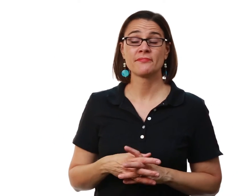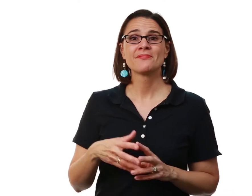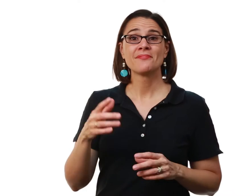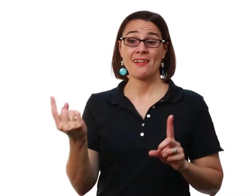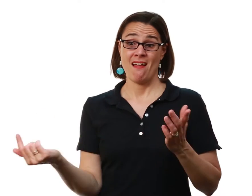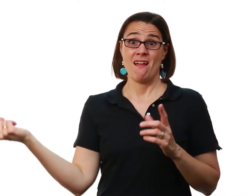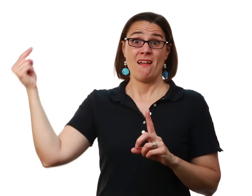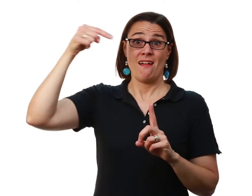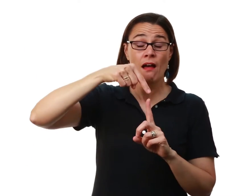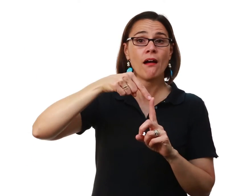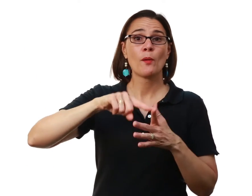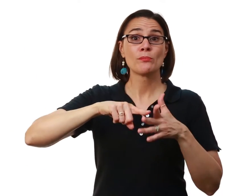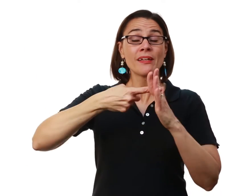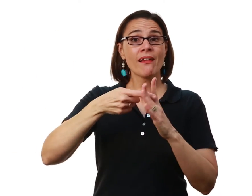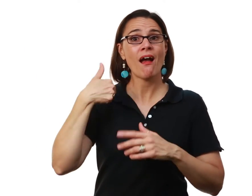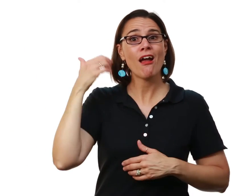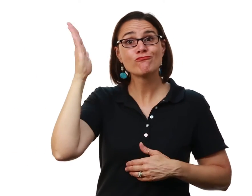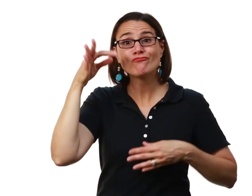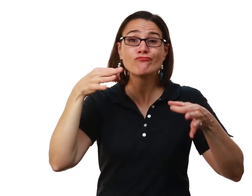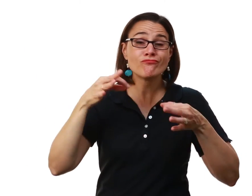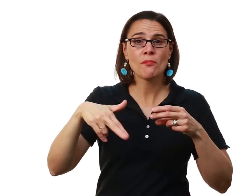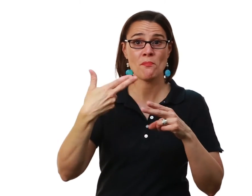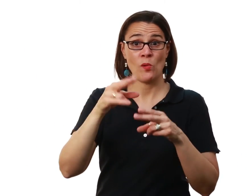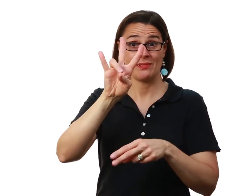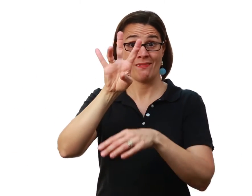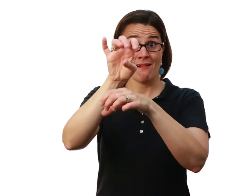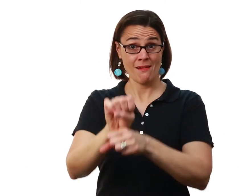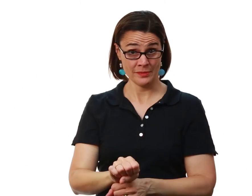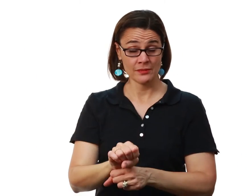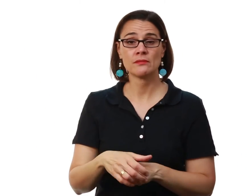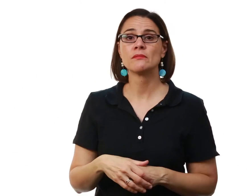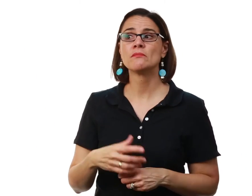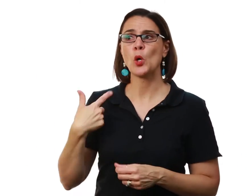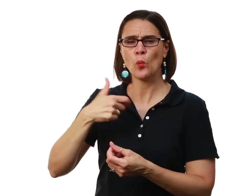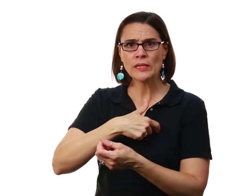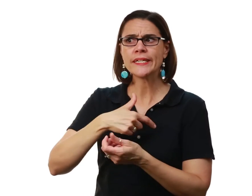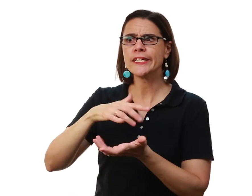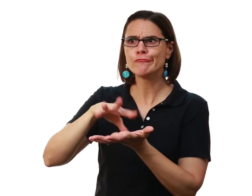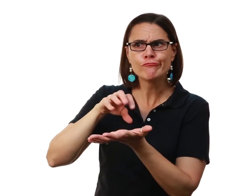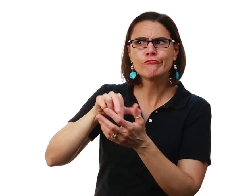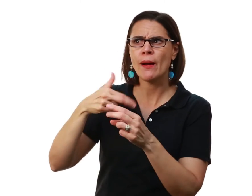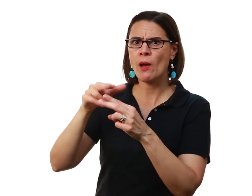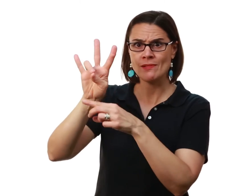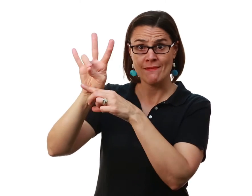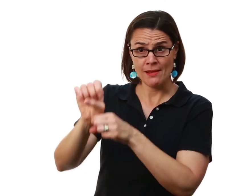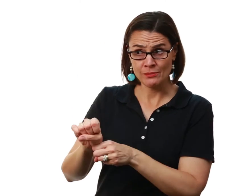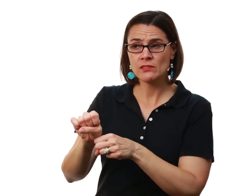Going back to the original point in the presentation at the beginning I talked about the seven habits And I talked about how we learned about the seven